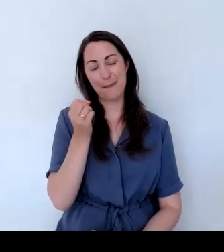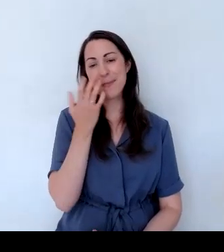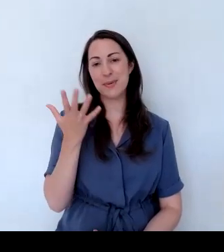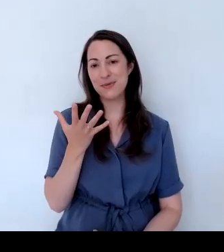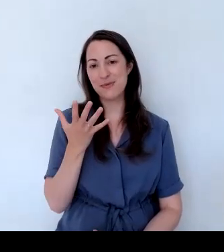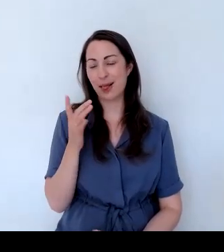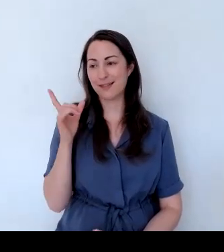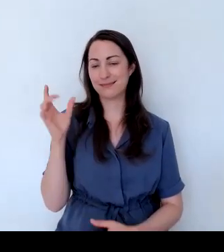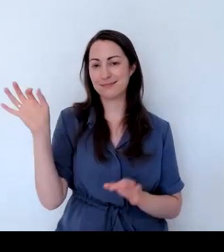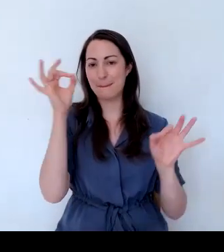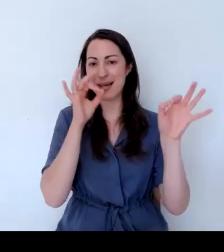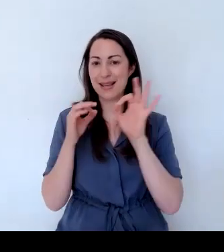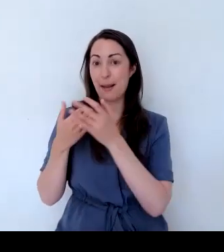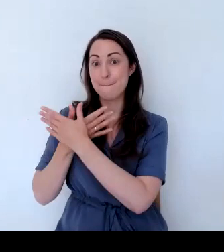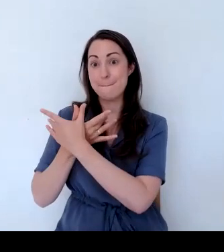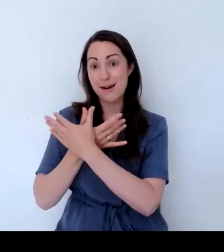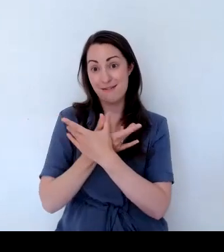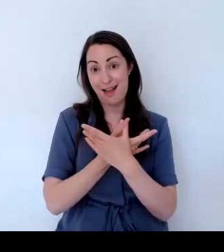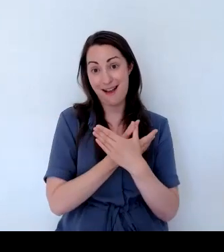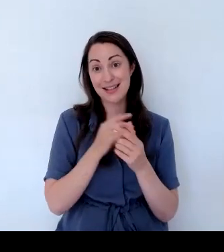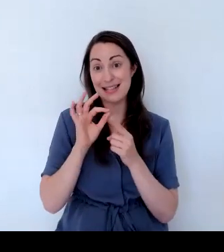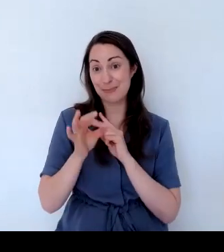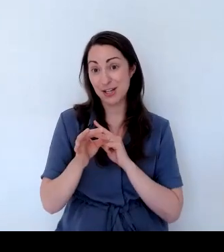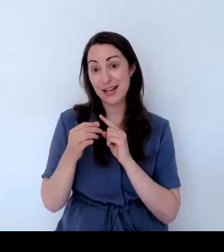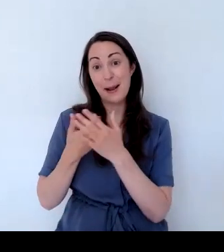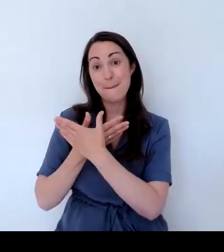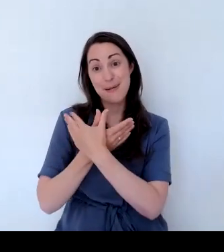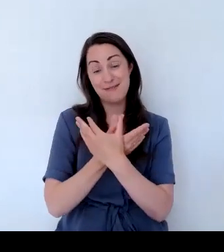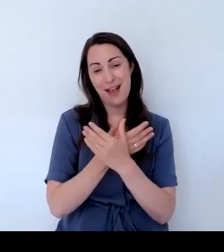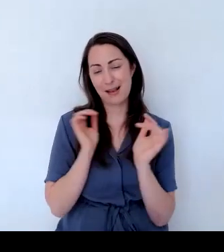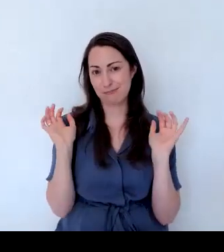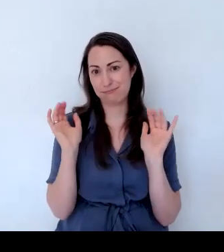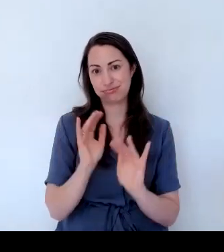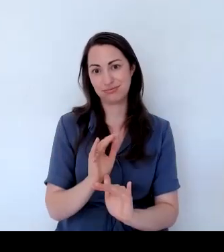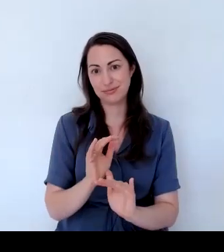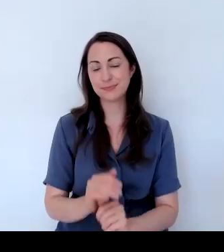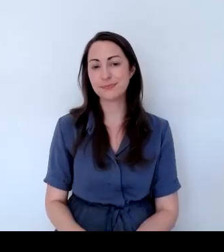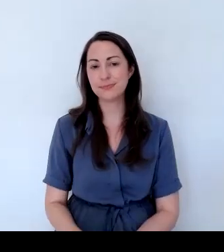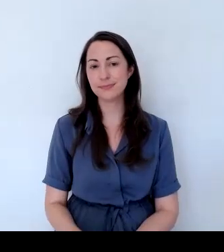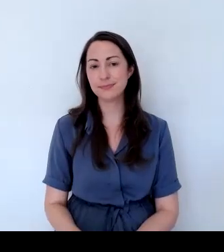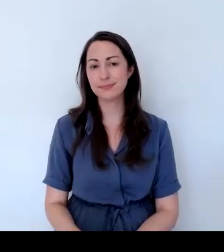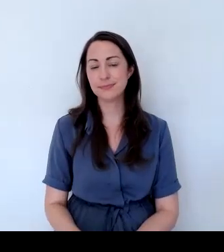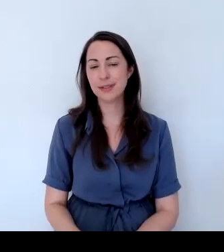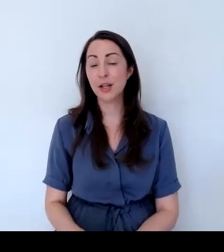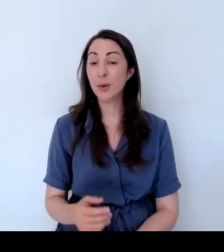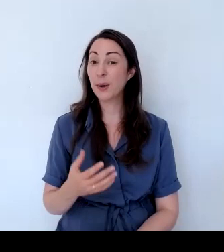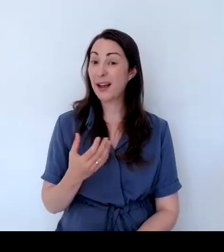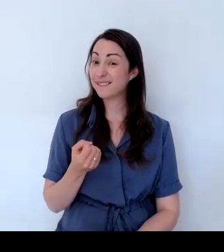do get a lot of butterflies in the garden at the moment because we do have a nice range of different flowering